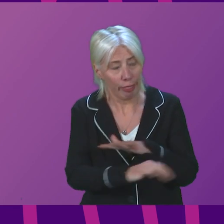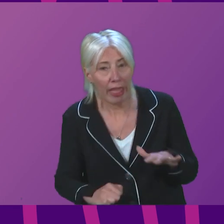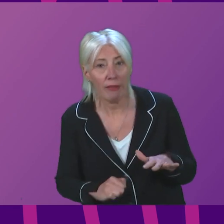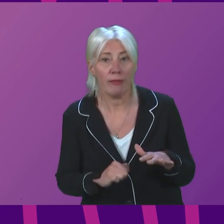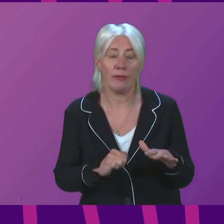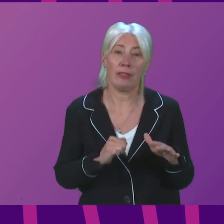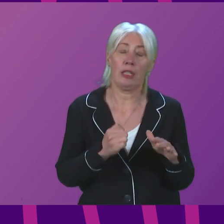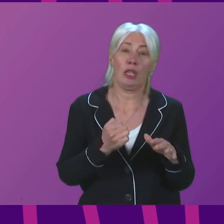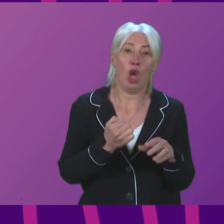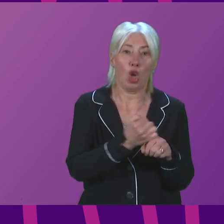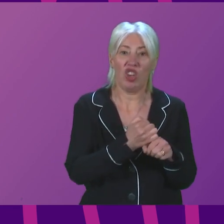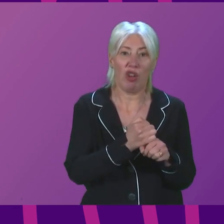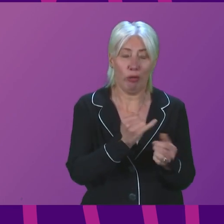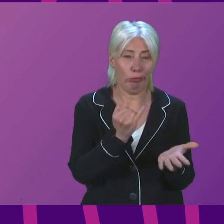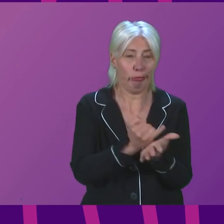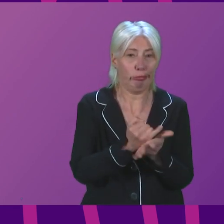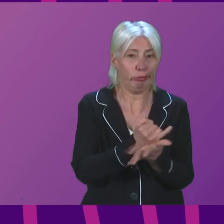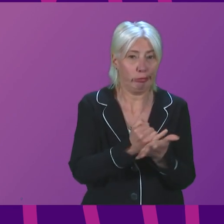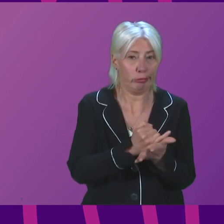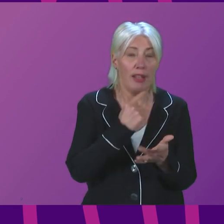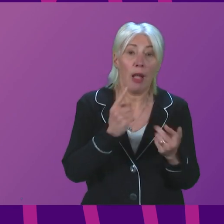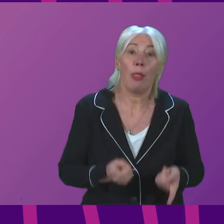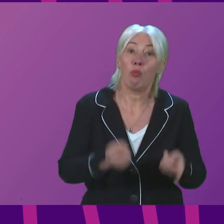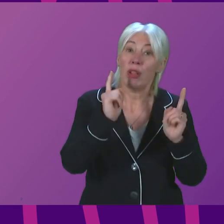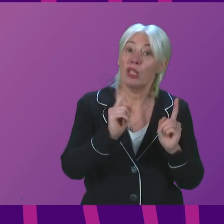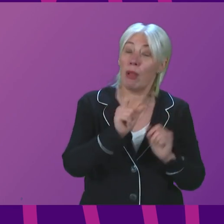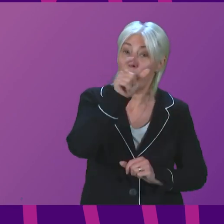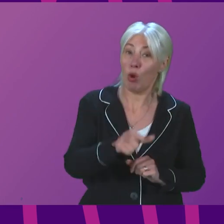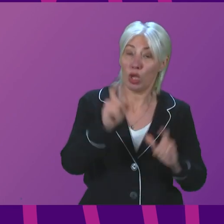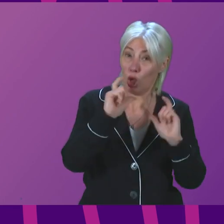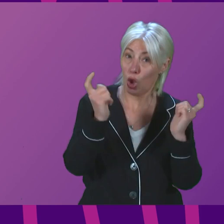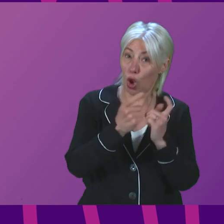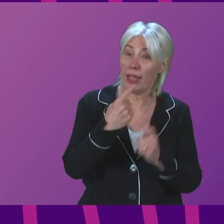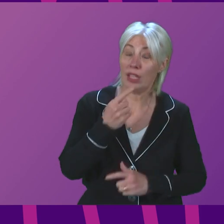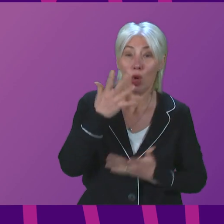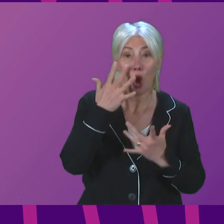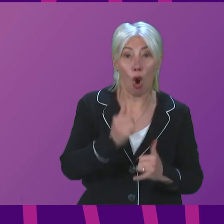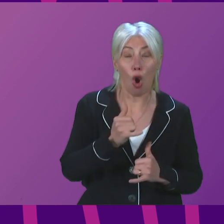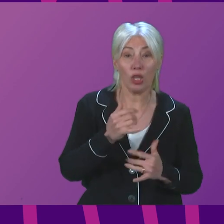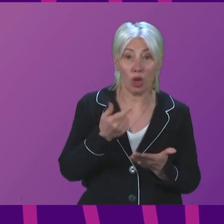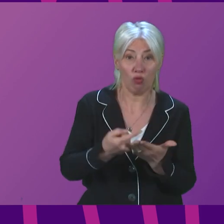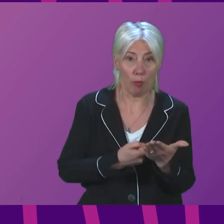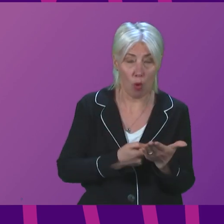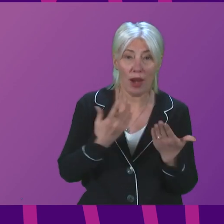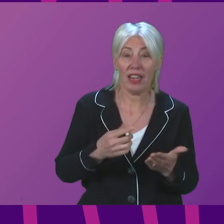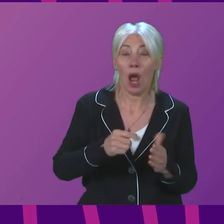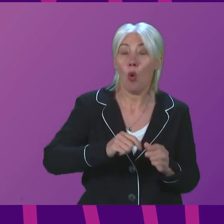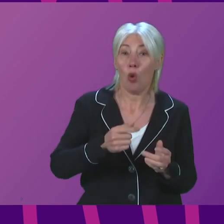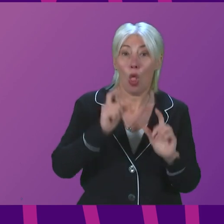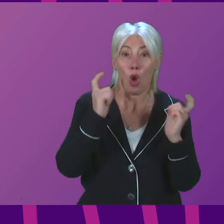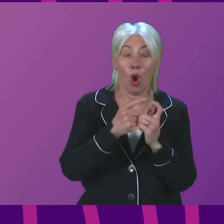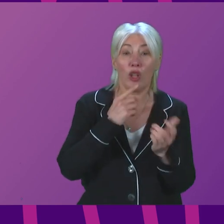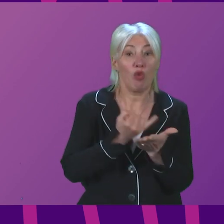malfeasance. The principal, Ailey McKechnie, ordered an audit report which the college is refusing to publish.